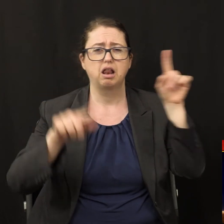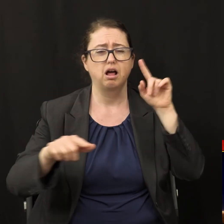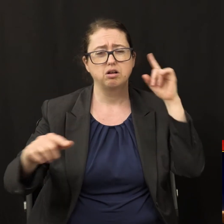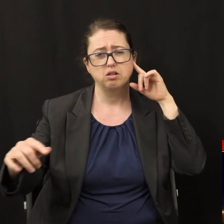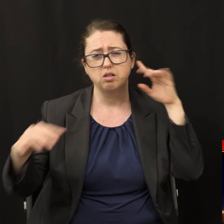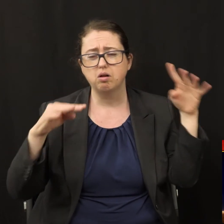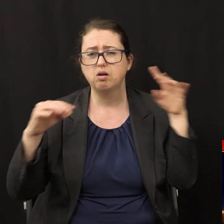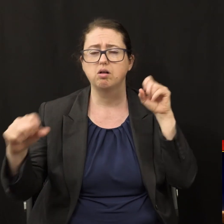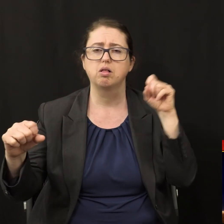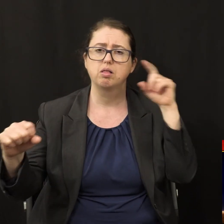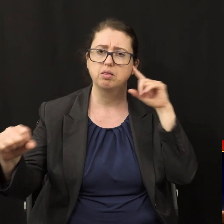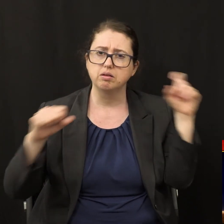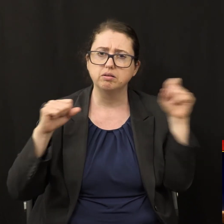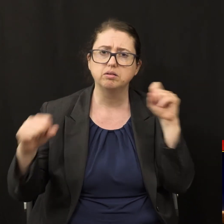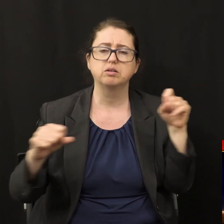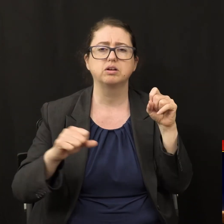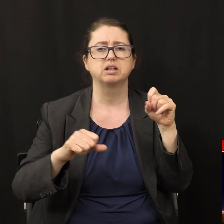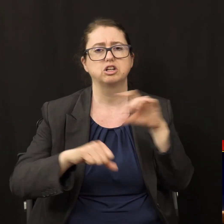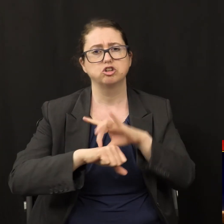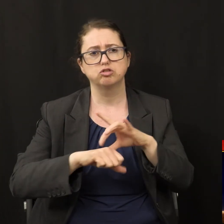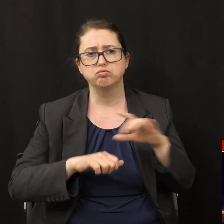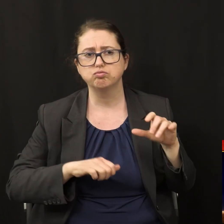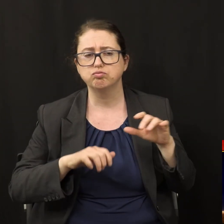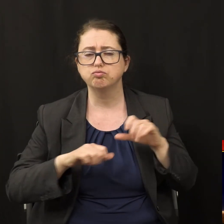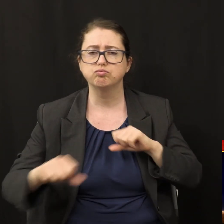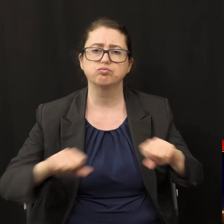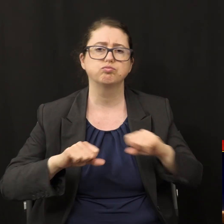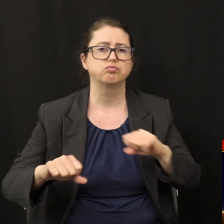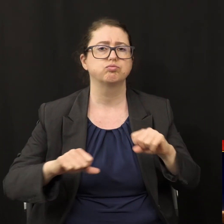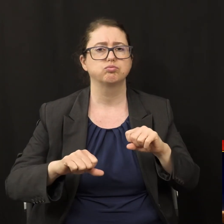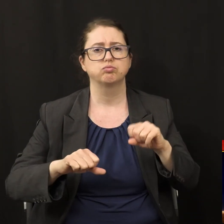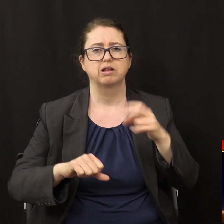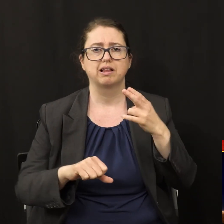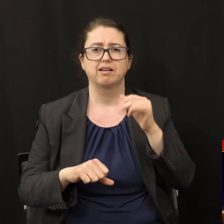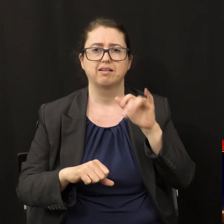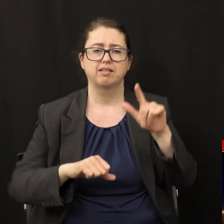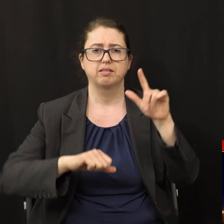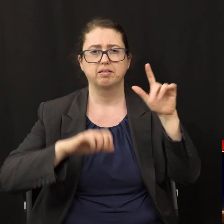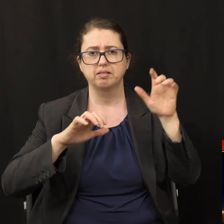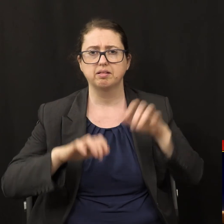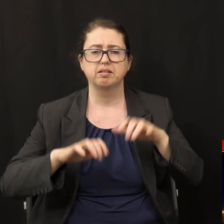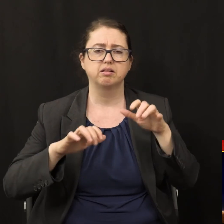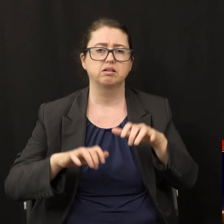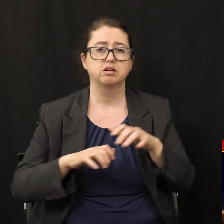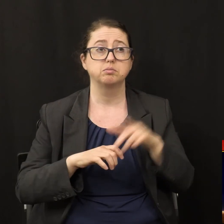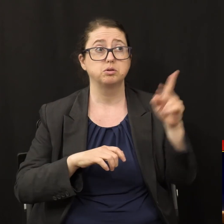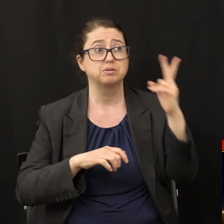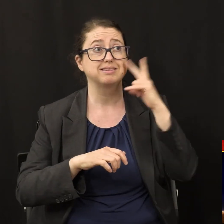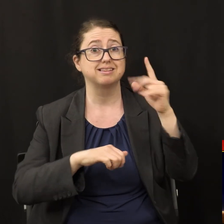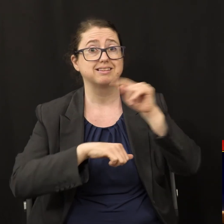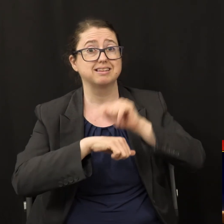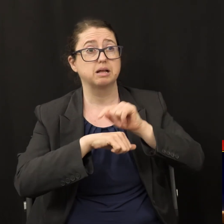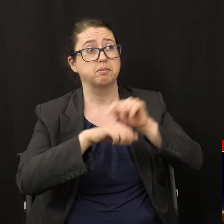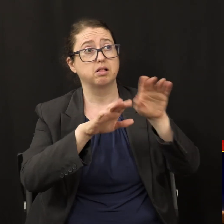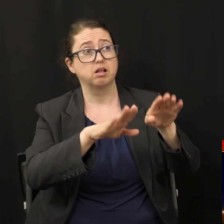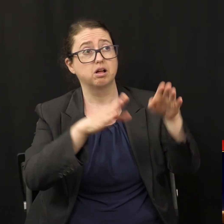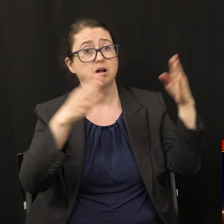an earthquake and great hail. So the temple of God is open in heaven because the judgment is going to begin